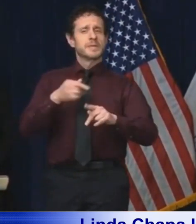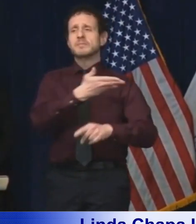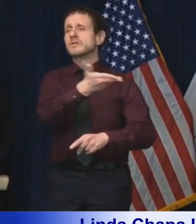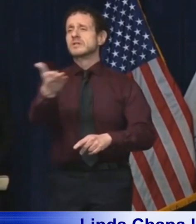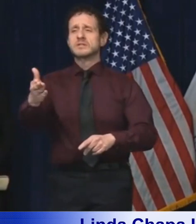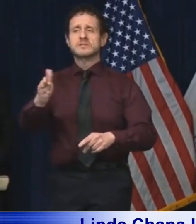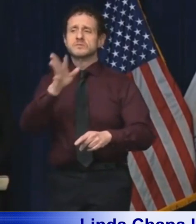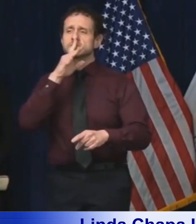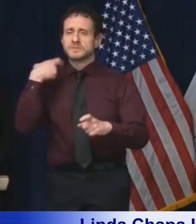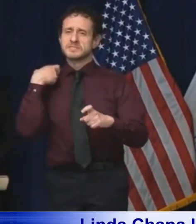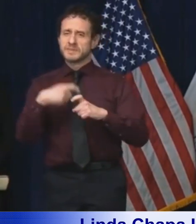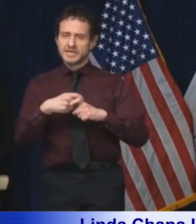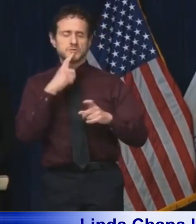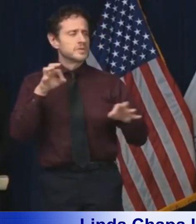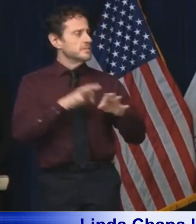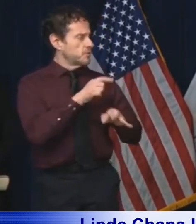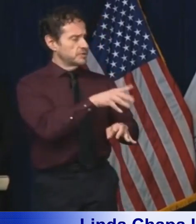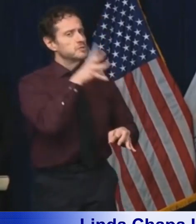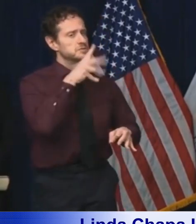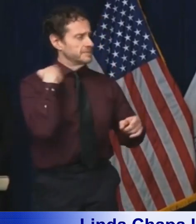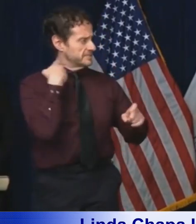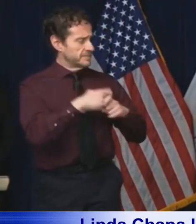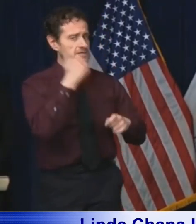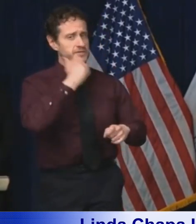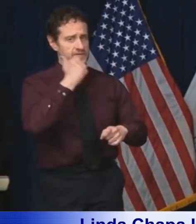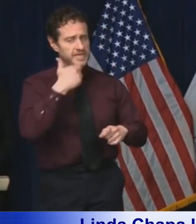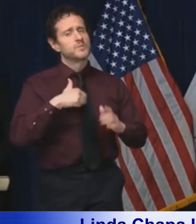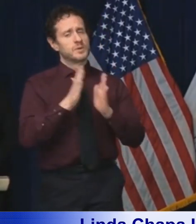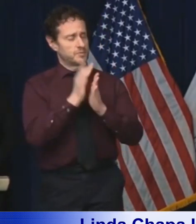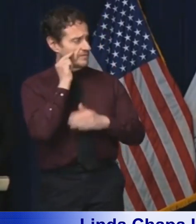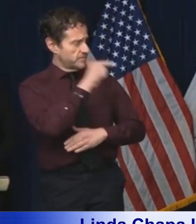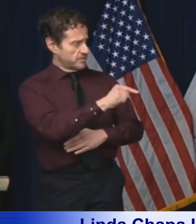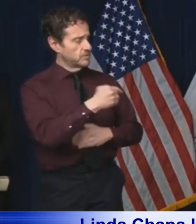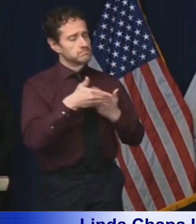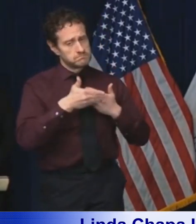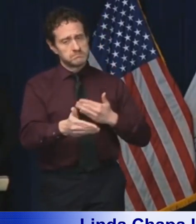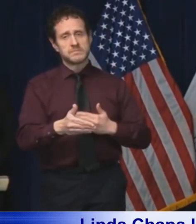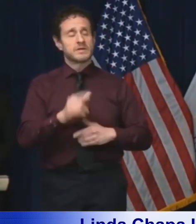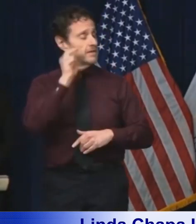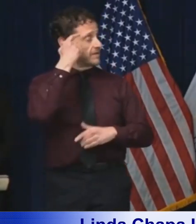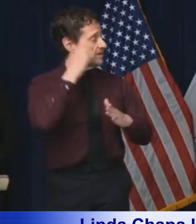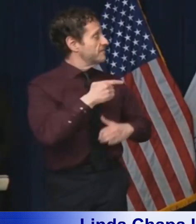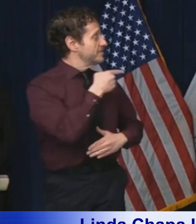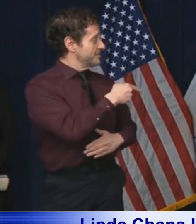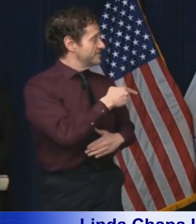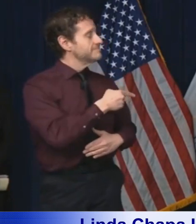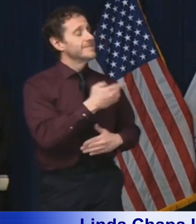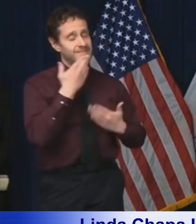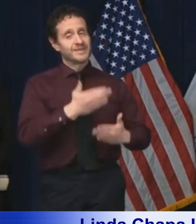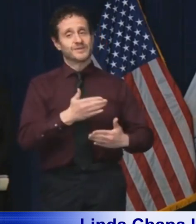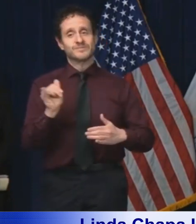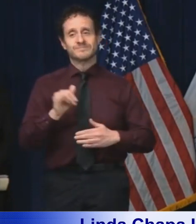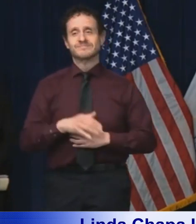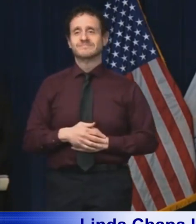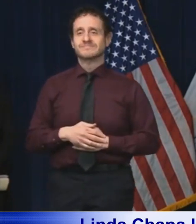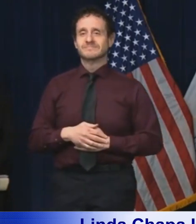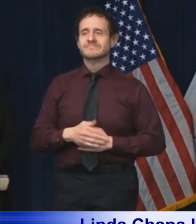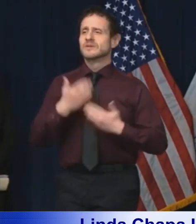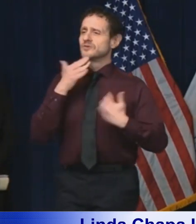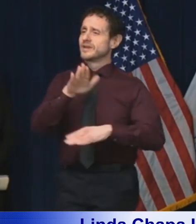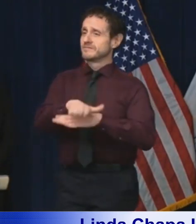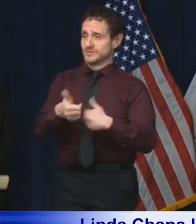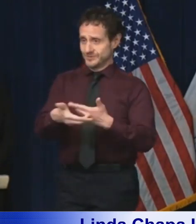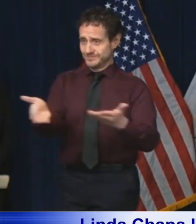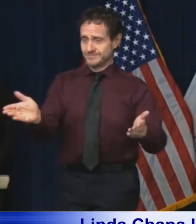get to hear your voice every day. We hold you in our prayers. Governor Pritzker, well, thank you so much and good afternoon, everyone.